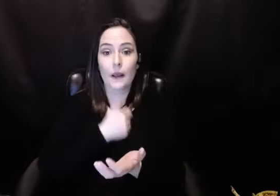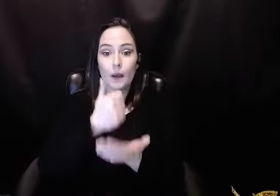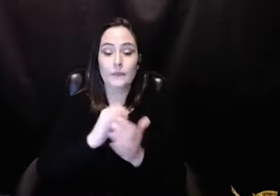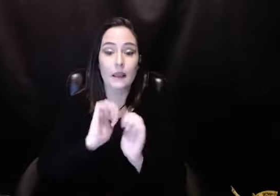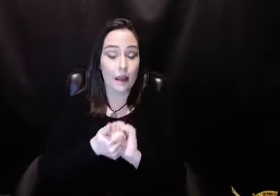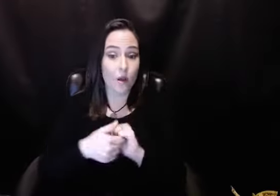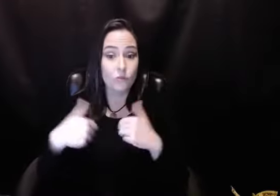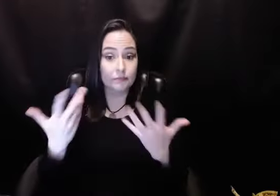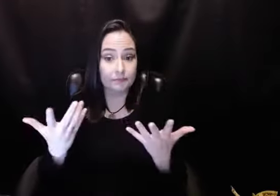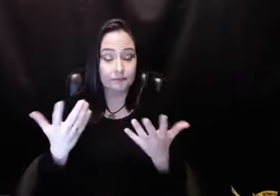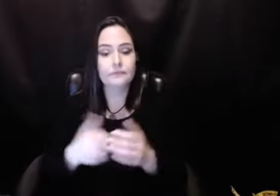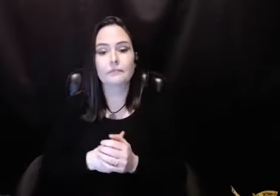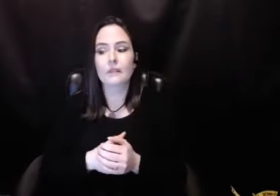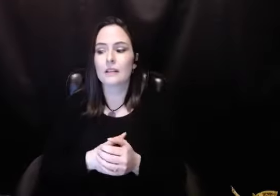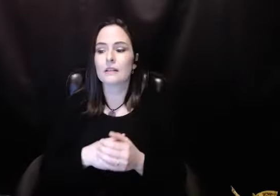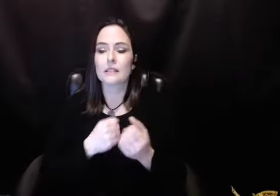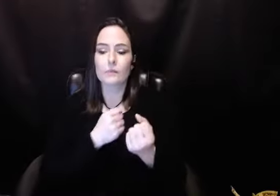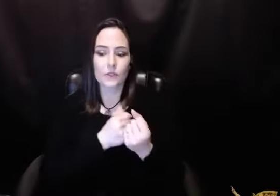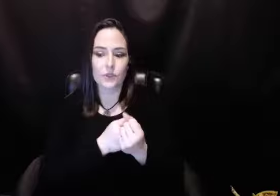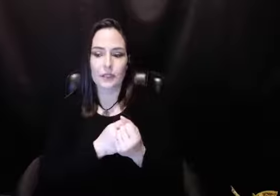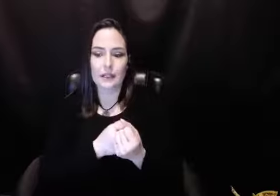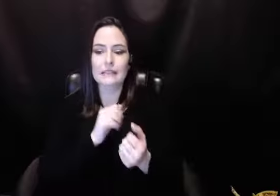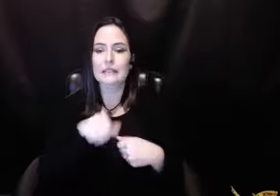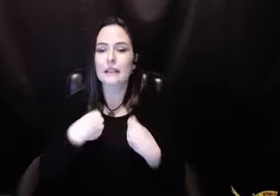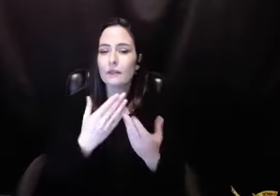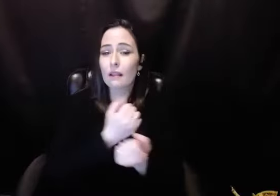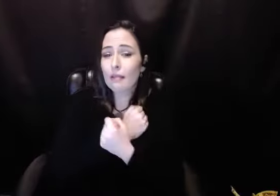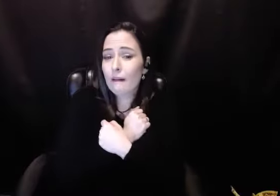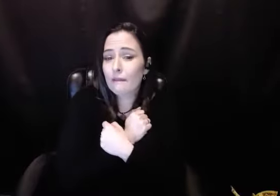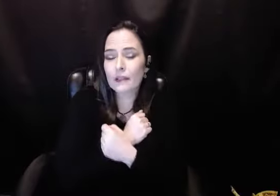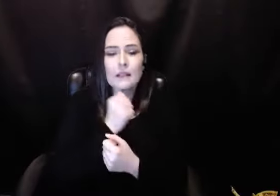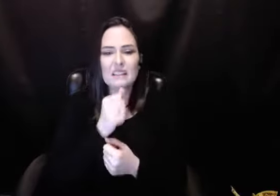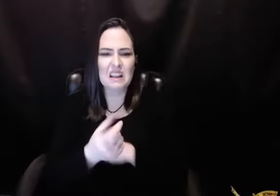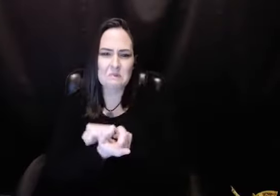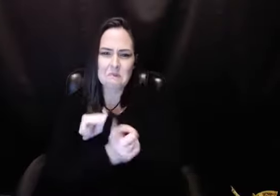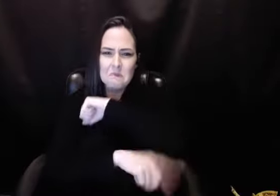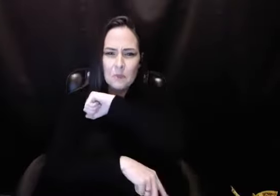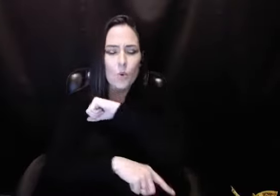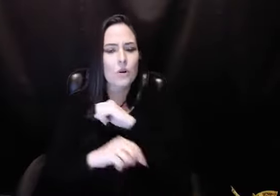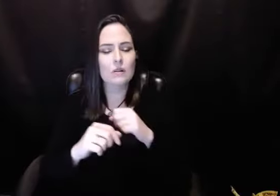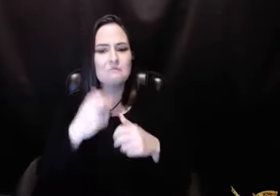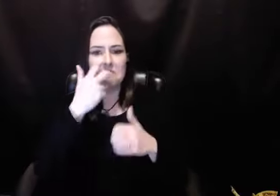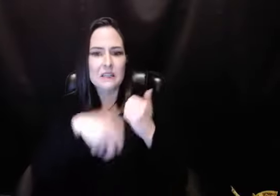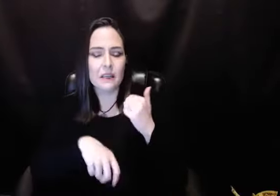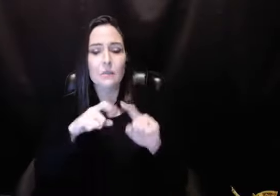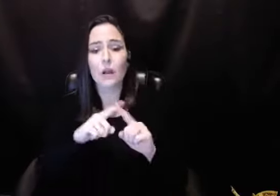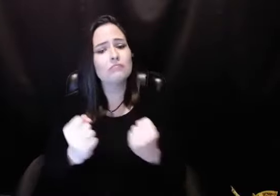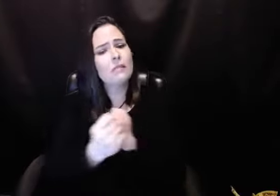the direction. The thing about direction and sponsorship for me is it's given in love. It's not given in kind of – it's not punitive.